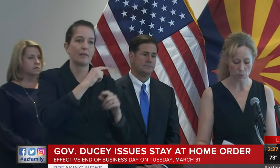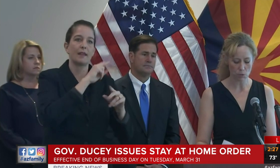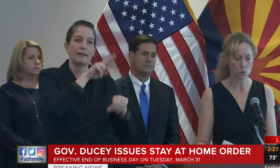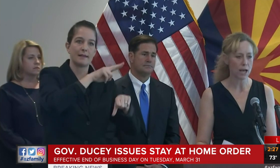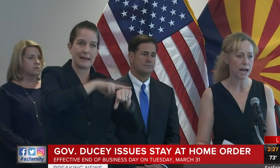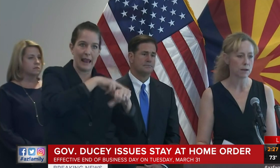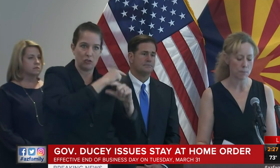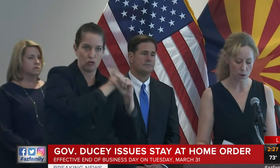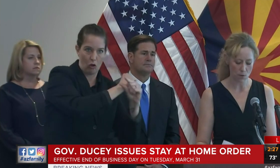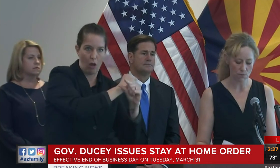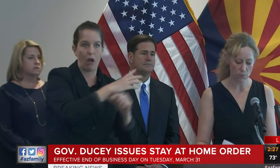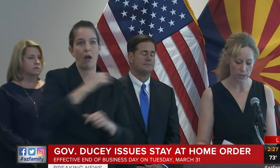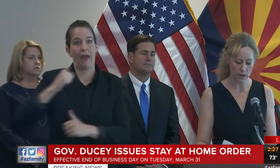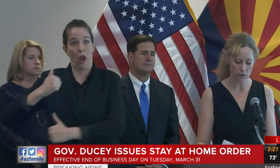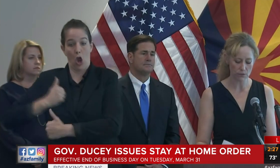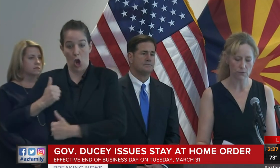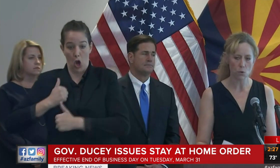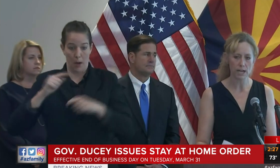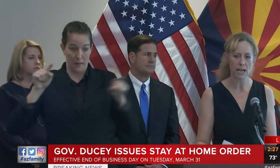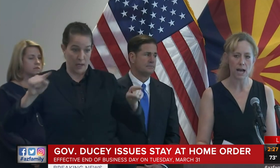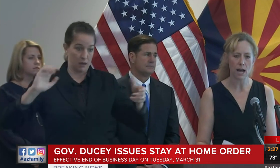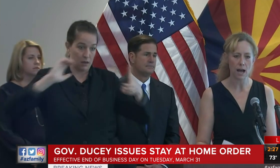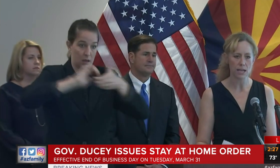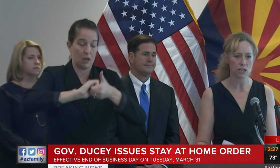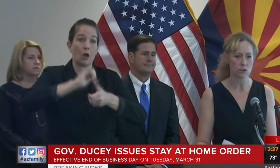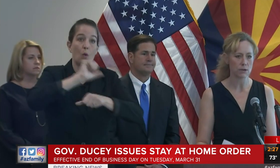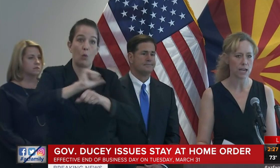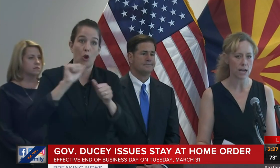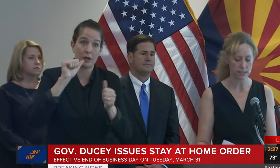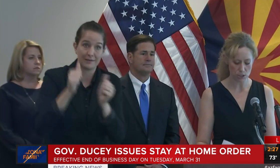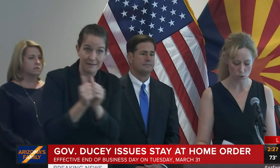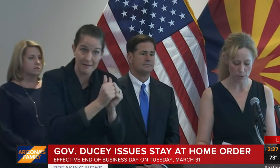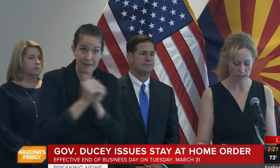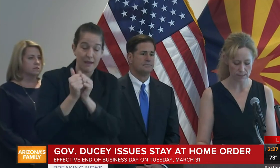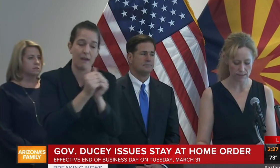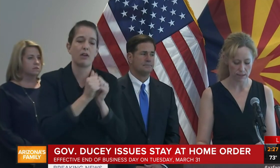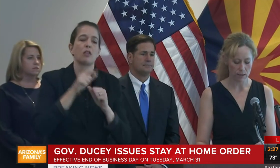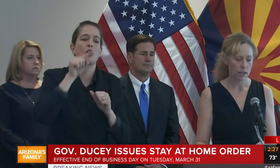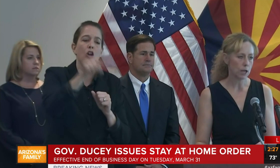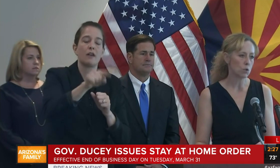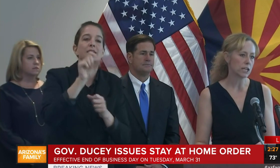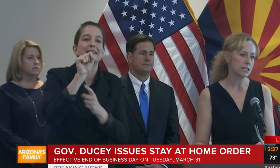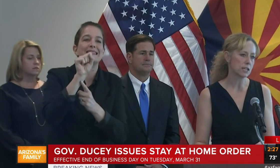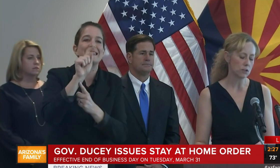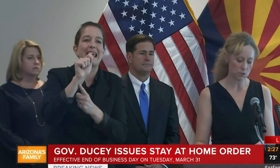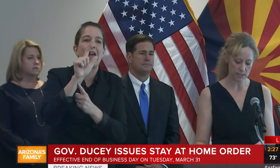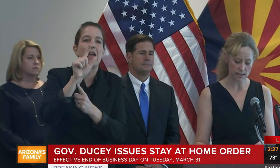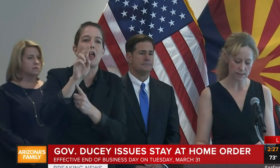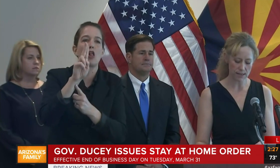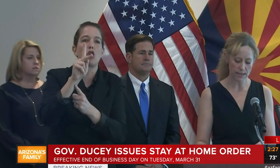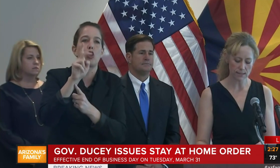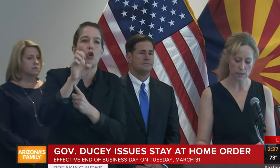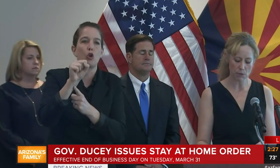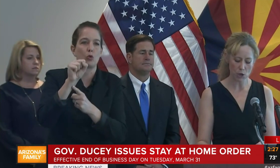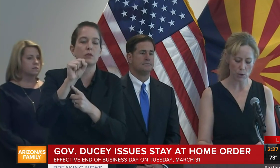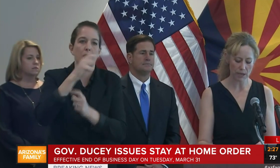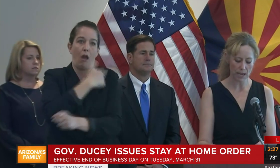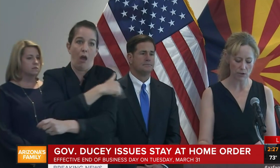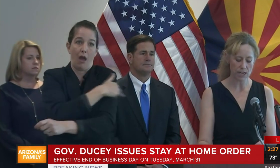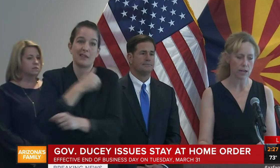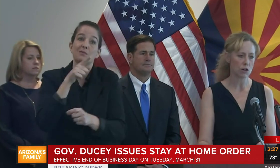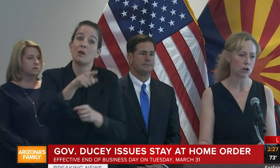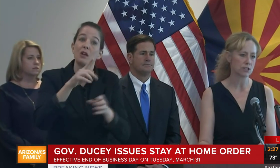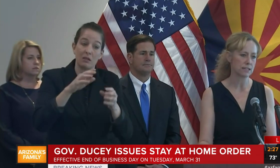Luke's Hospital, which will add about 340 high-acuity ICU beds, and will continue to assess sites in